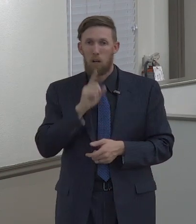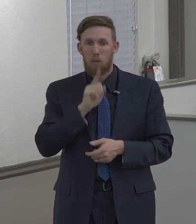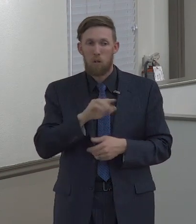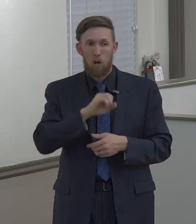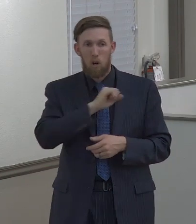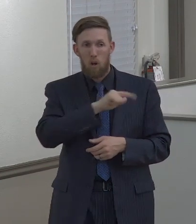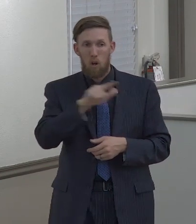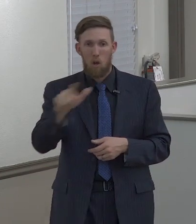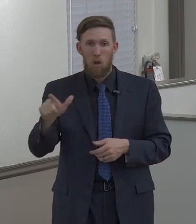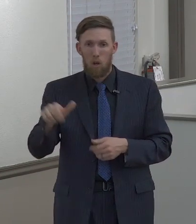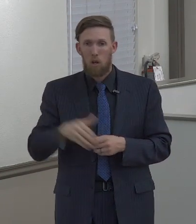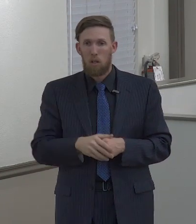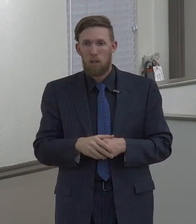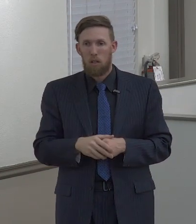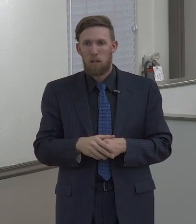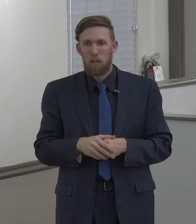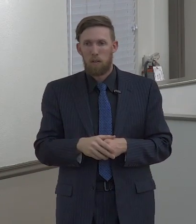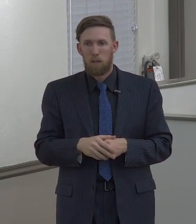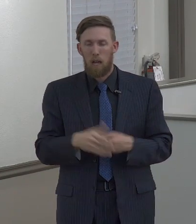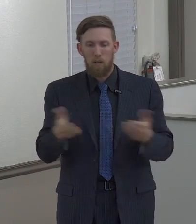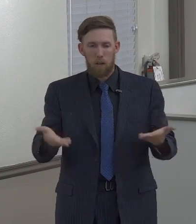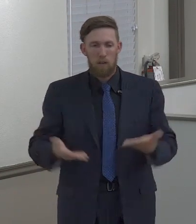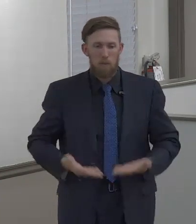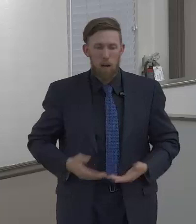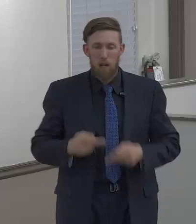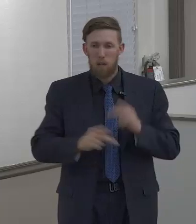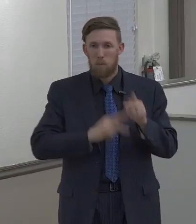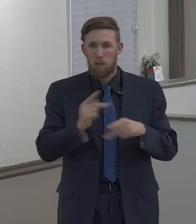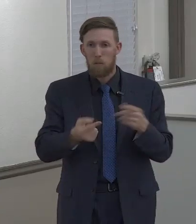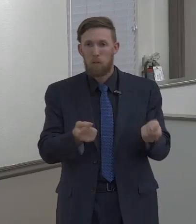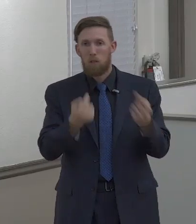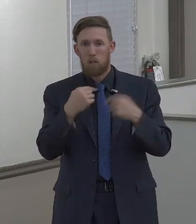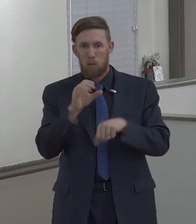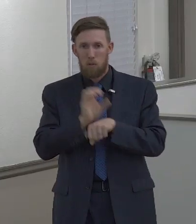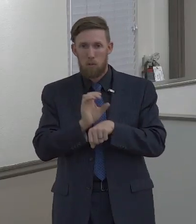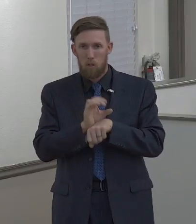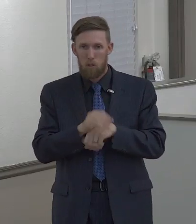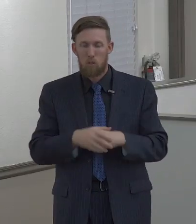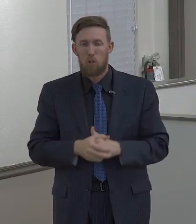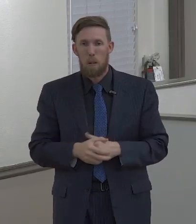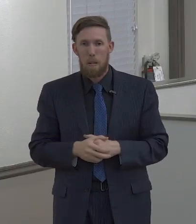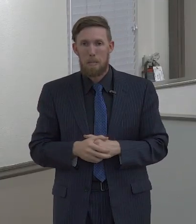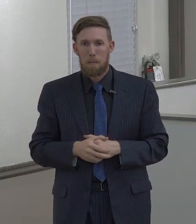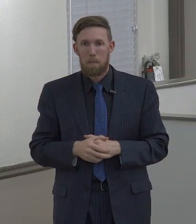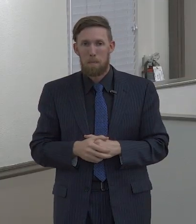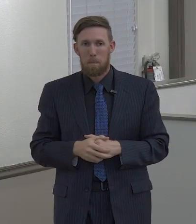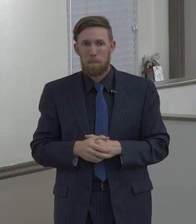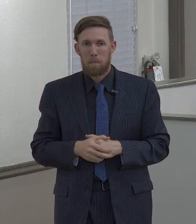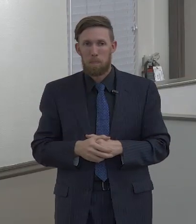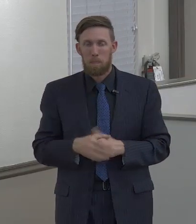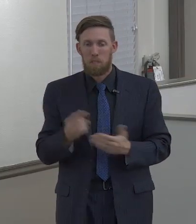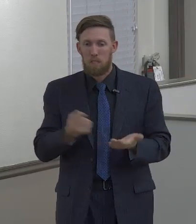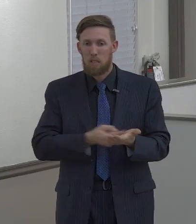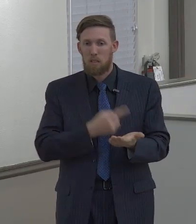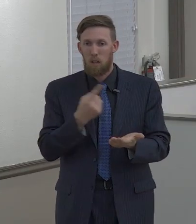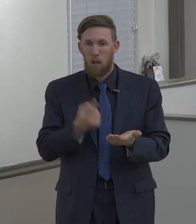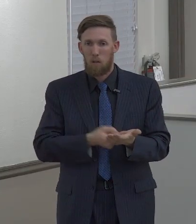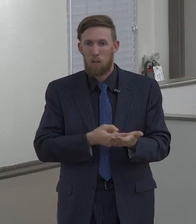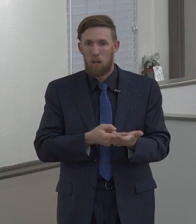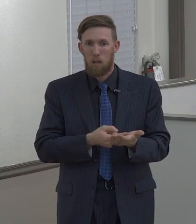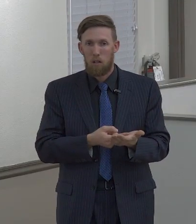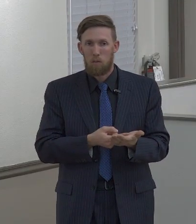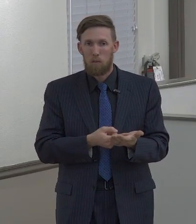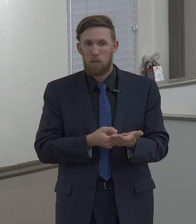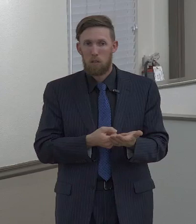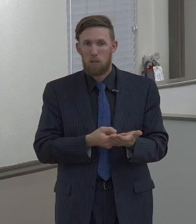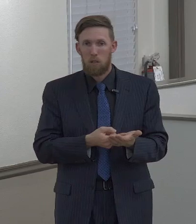I'm sure you've all, as you go out and you invite people to church, or you try to encourage people to come to church, oftentimes